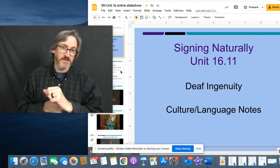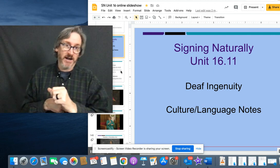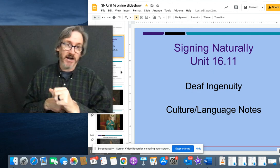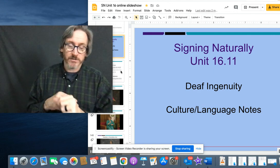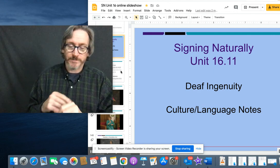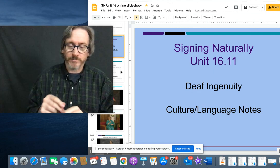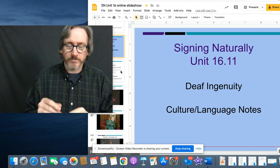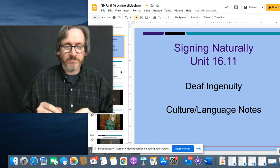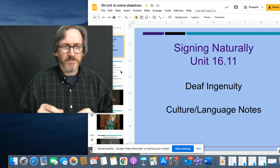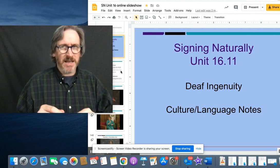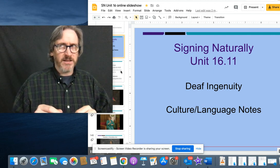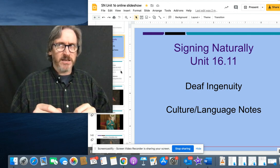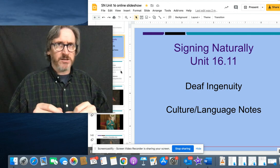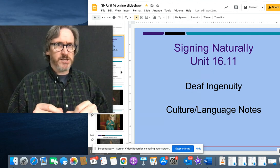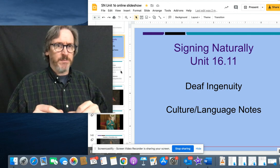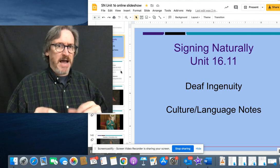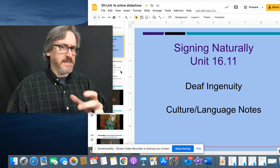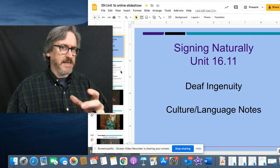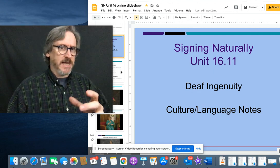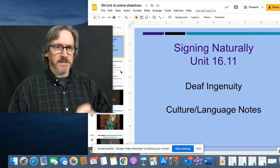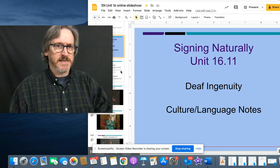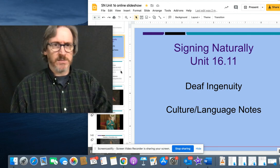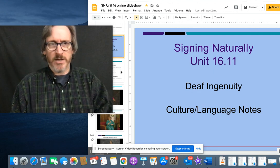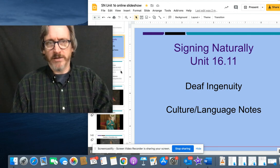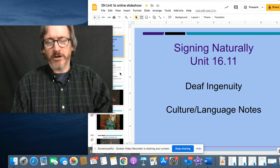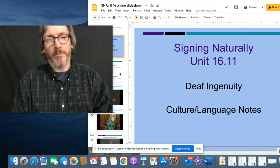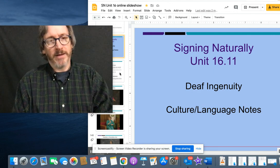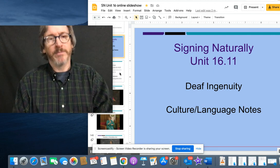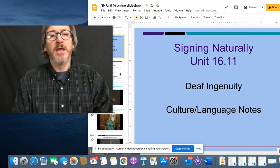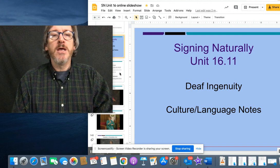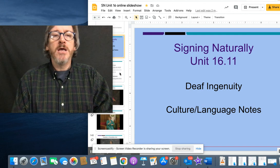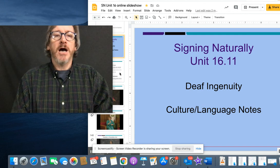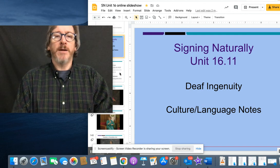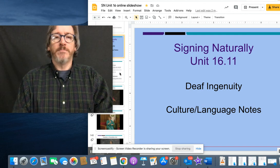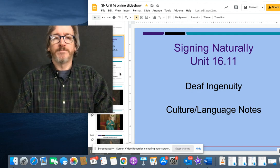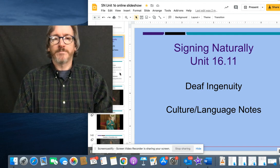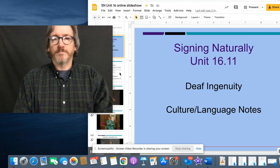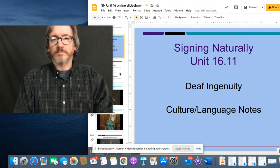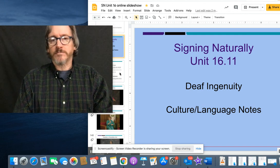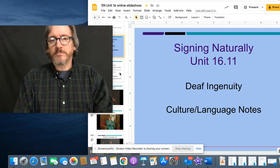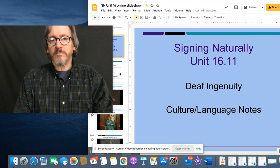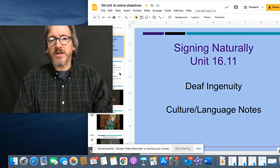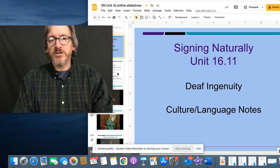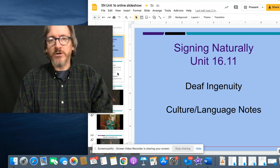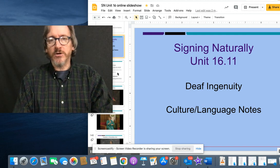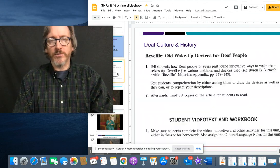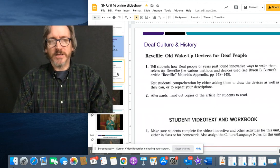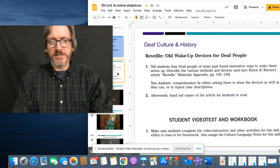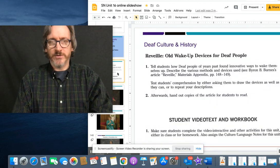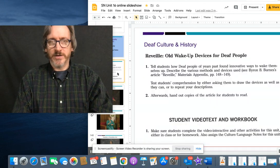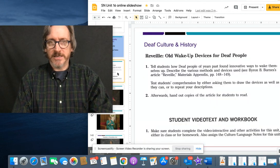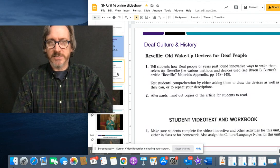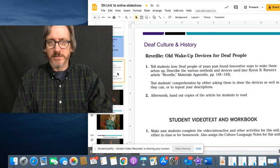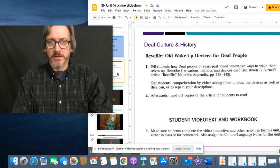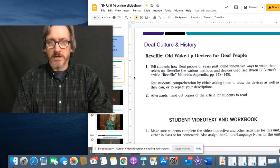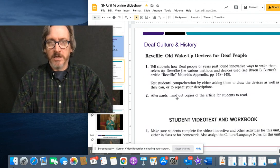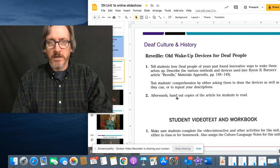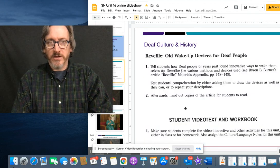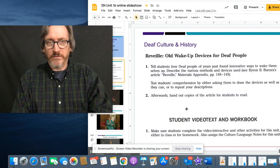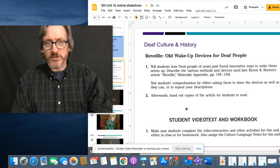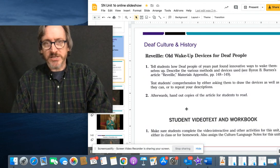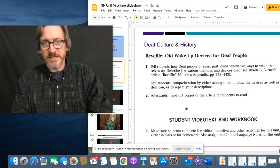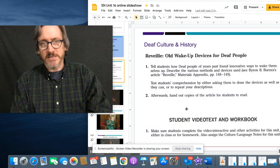classifiers. And I think there are some ICLs as well in there. But to go through what this unit is,